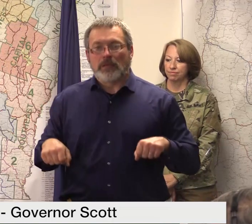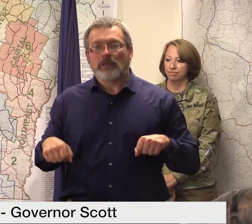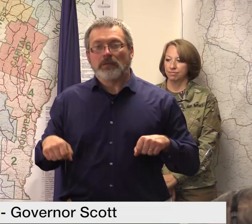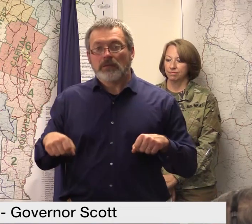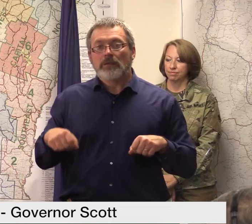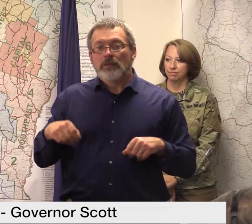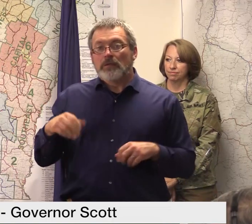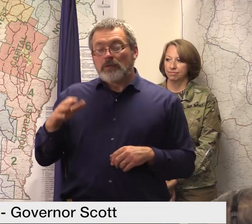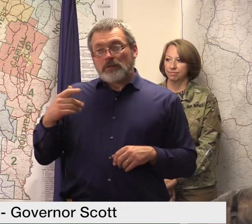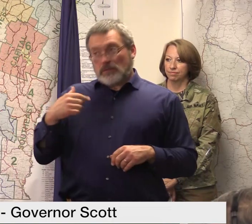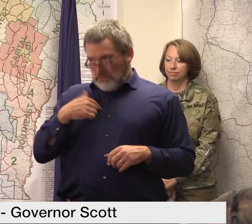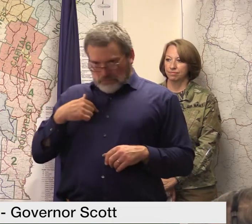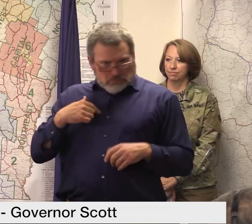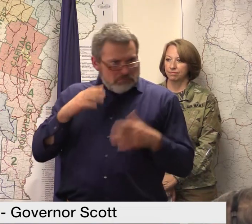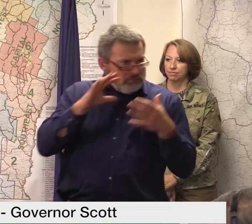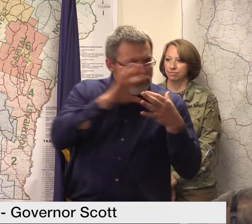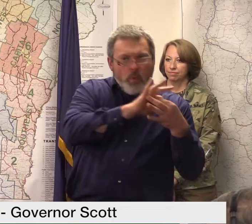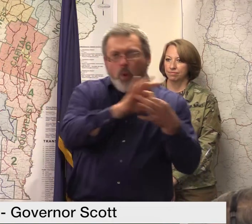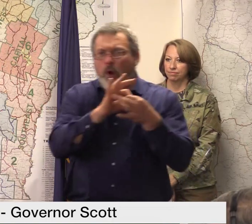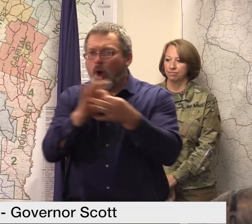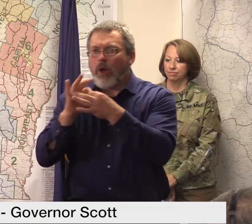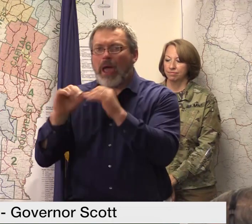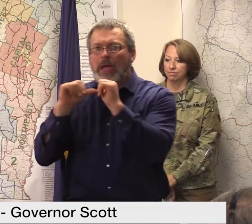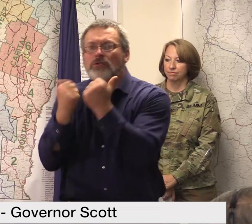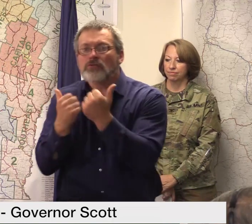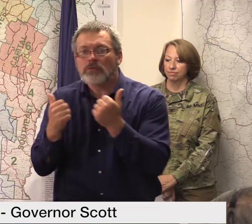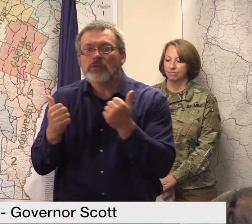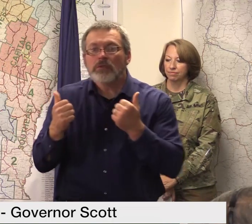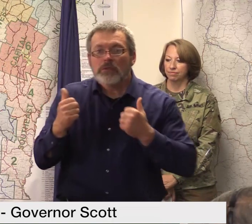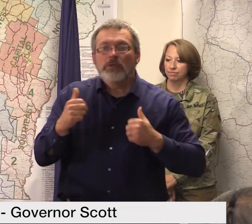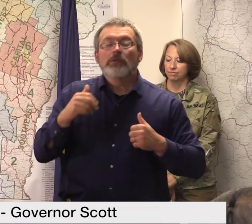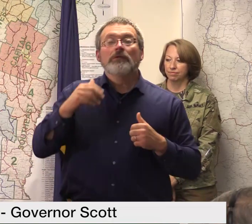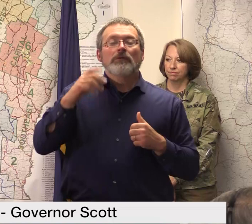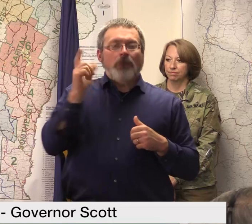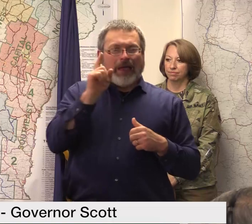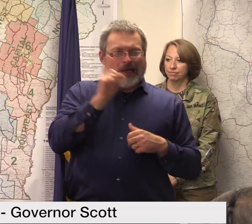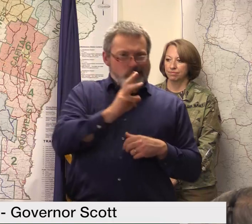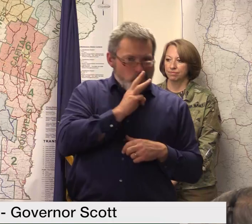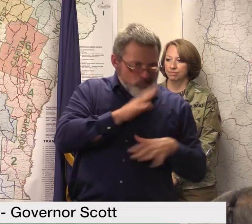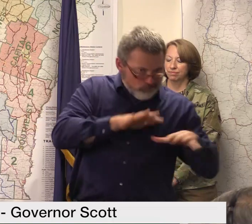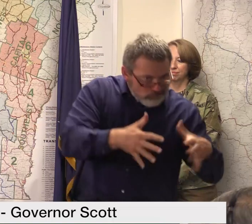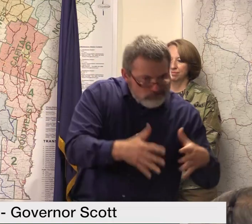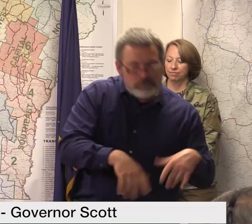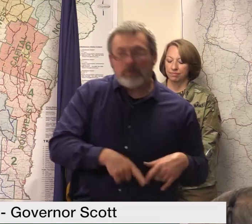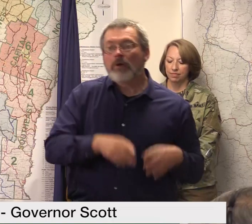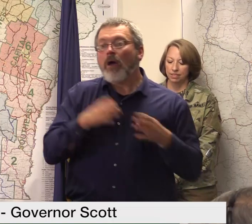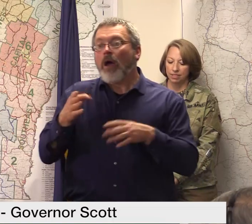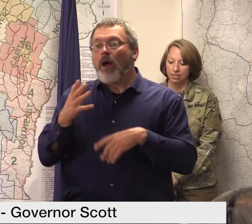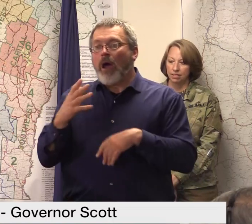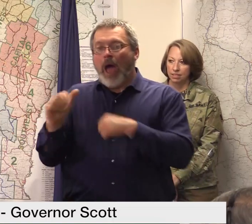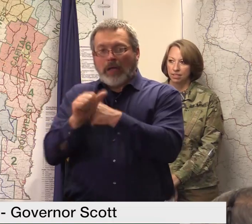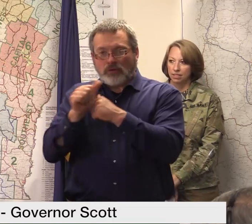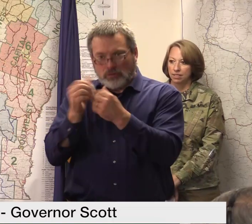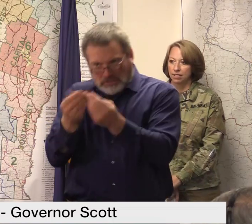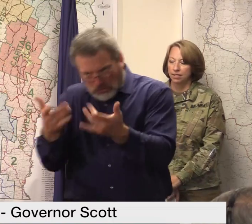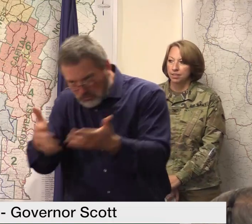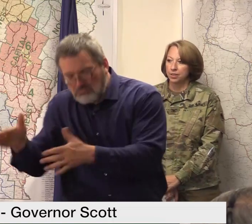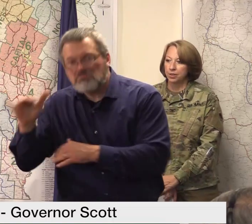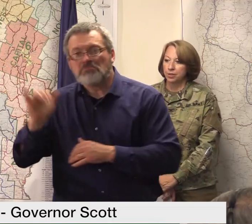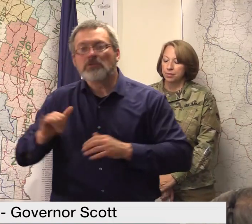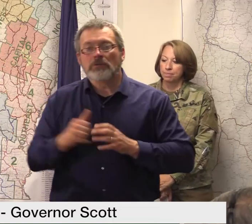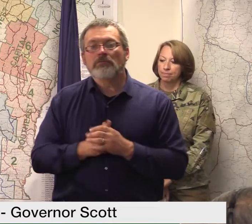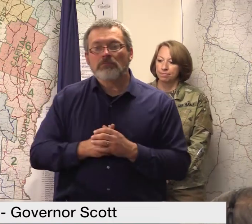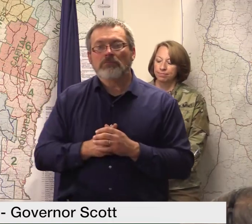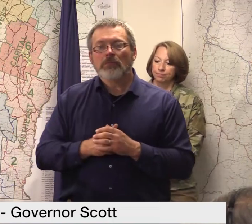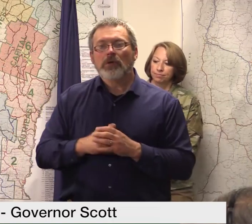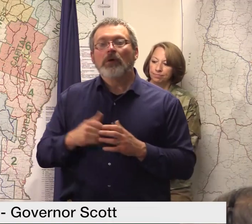to waste water treatment plants and hazardous material and we're supporting town halls by providing answers to residents about the